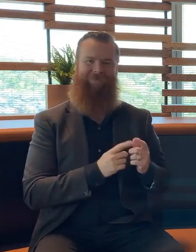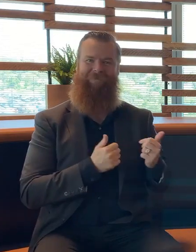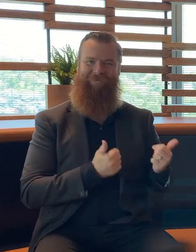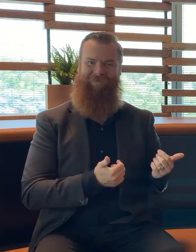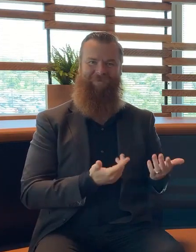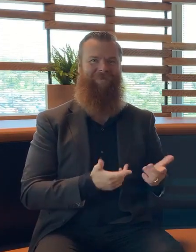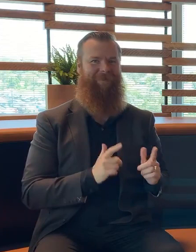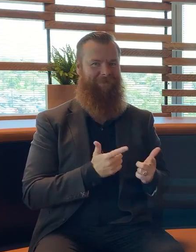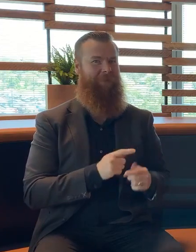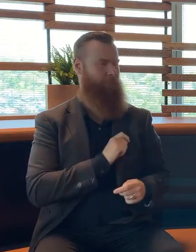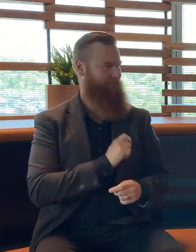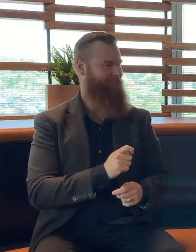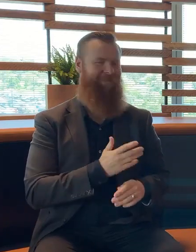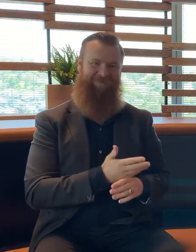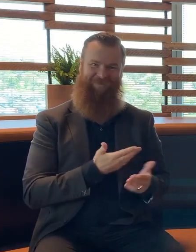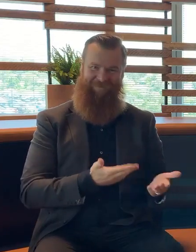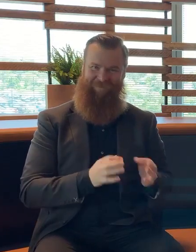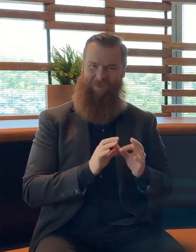interpreter, Rammus, thank you.